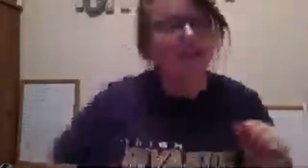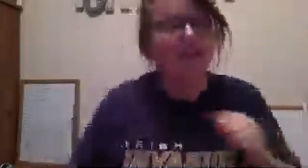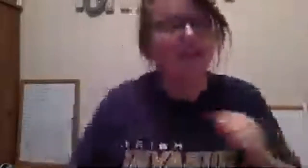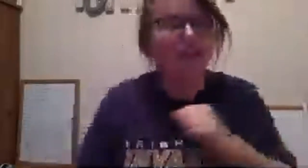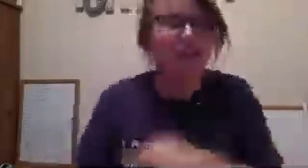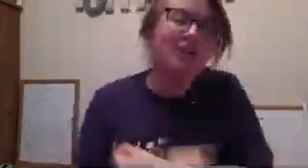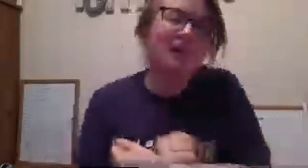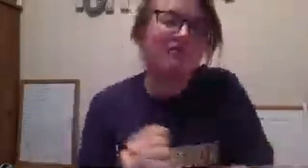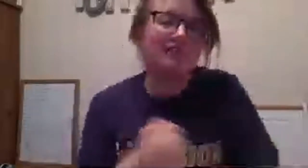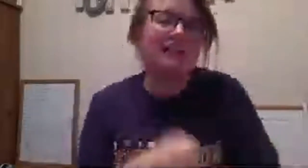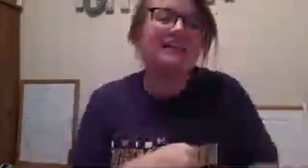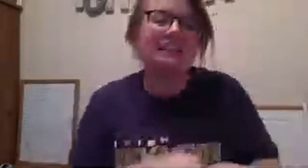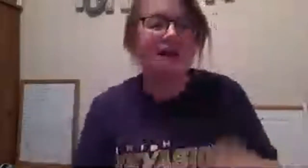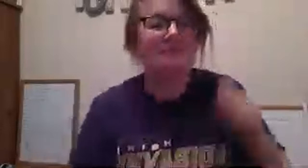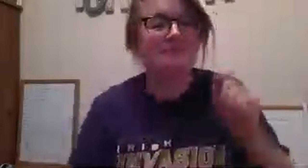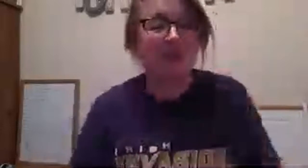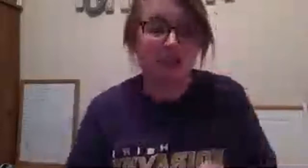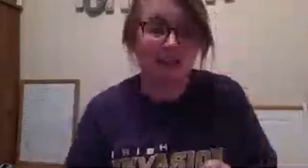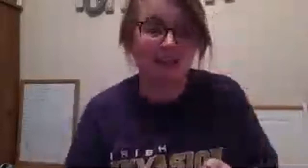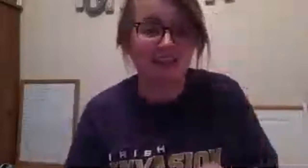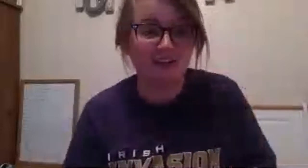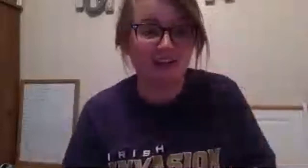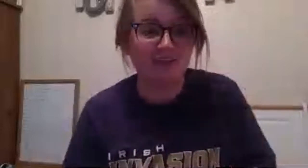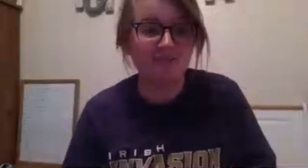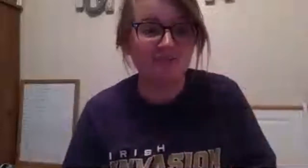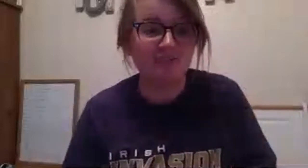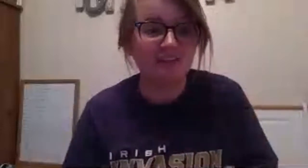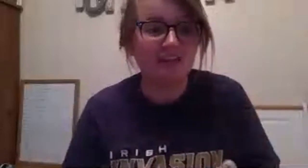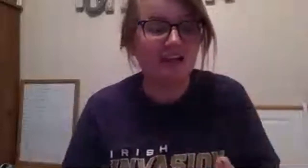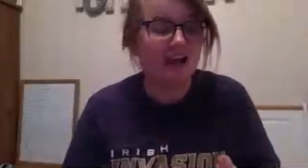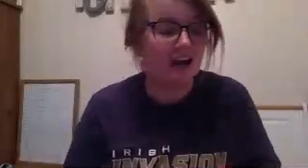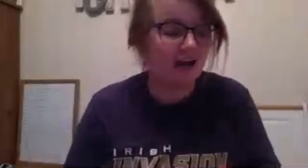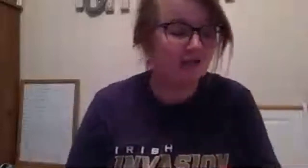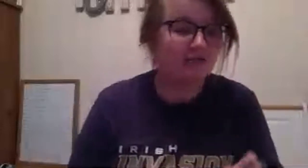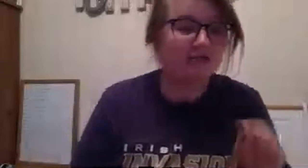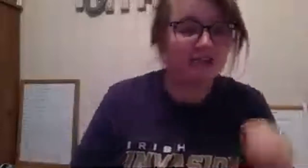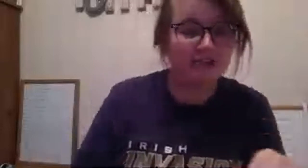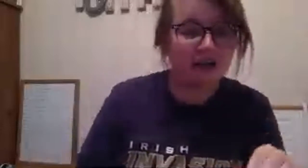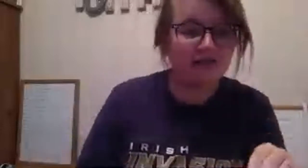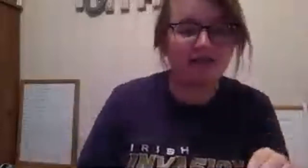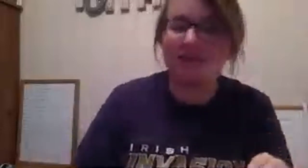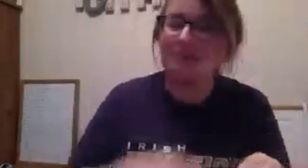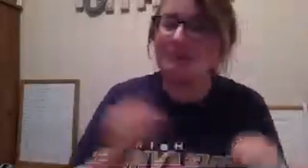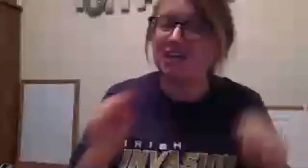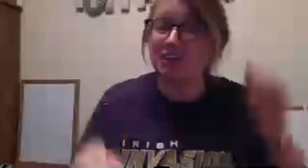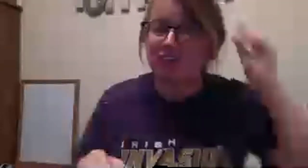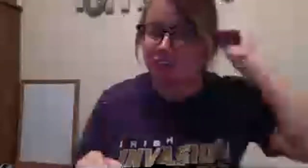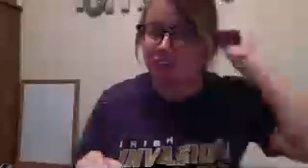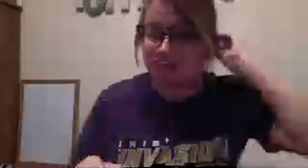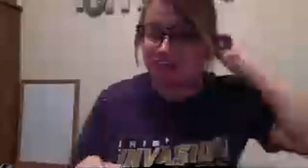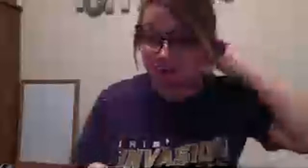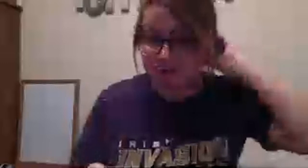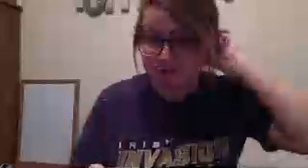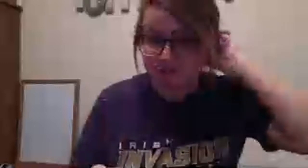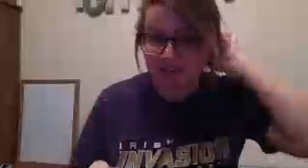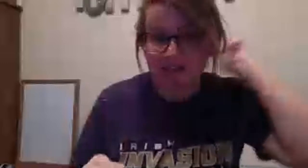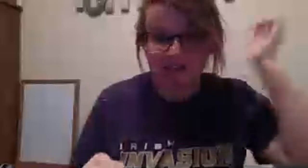today we are going to learn about saint thomas beckett okay um so i'm gonna tell you about him and i'm gonna tell you how i found out about him like how i